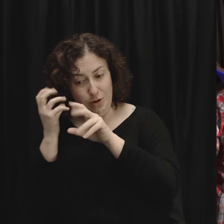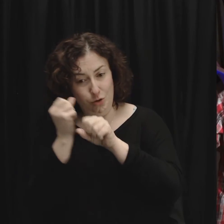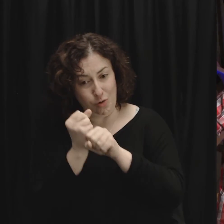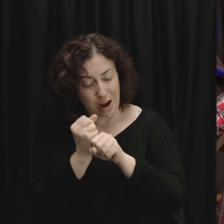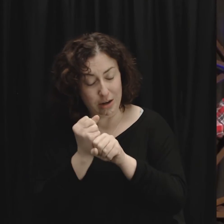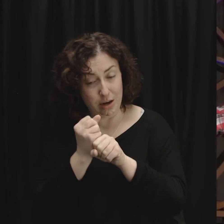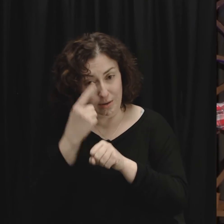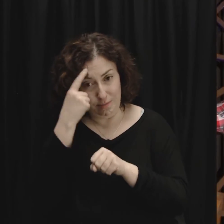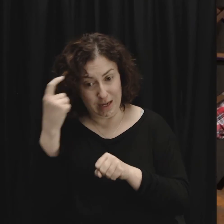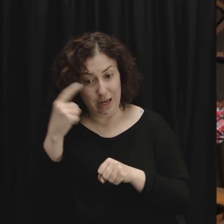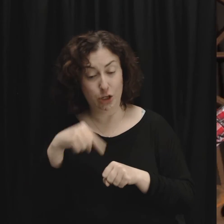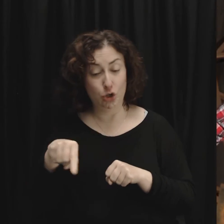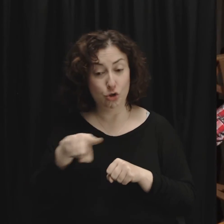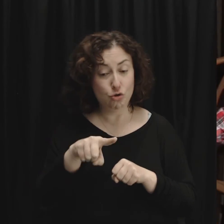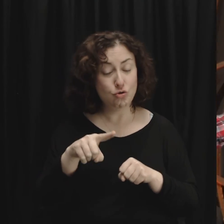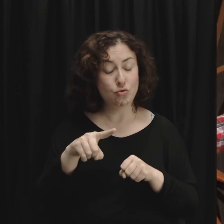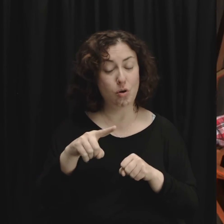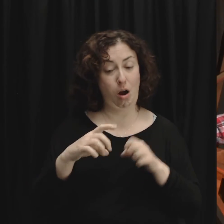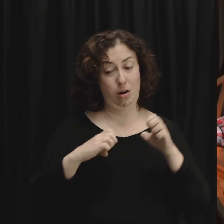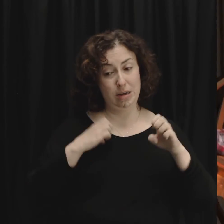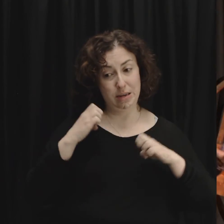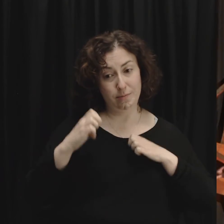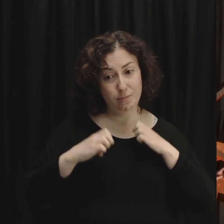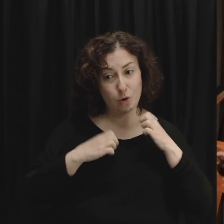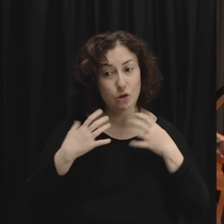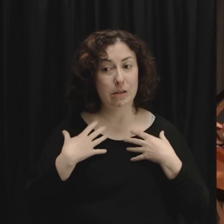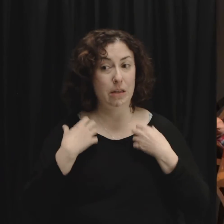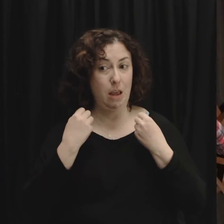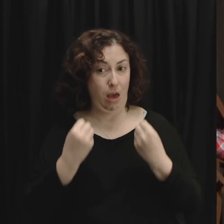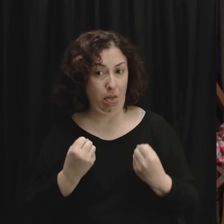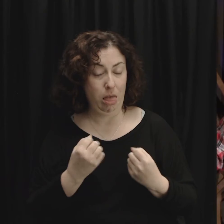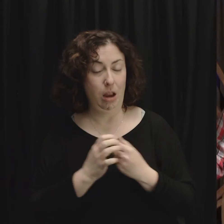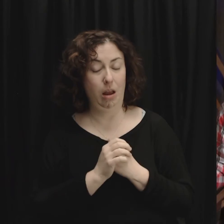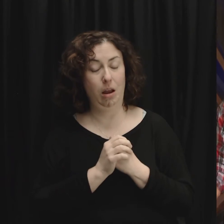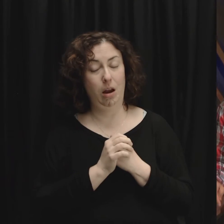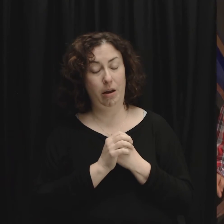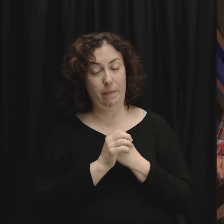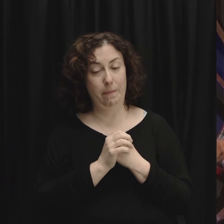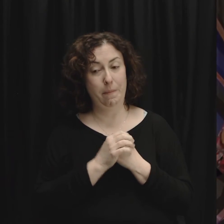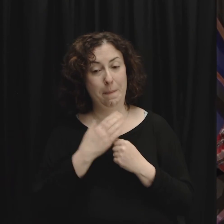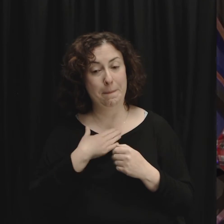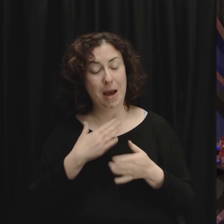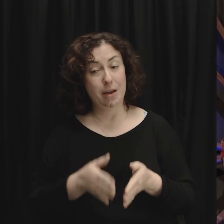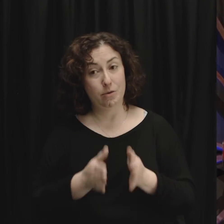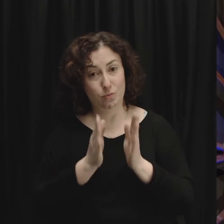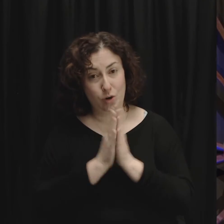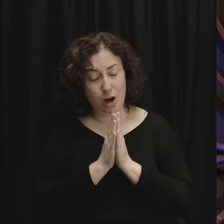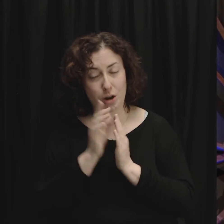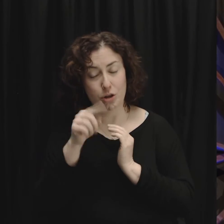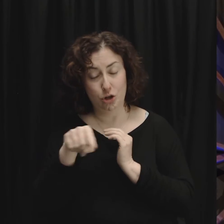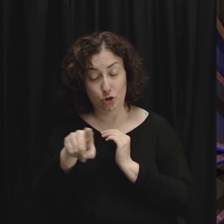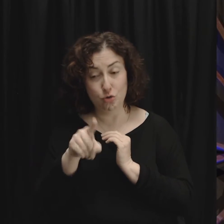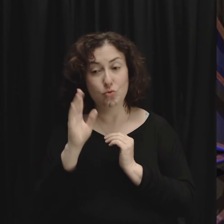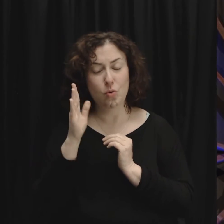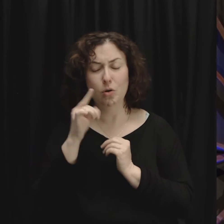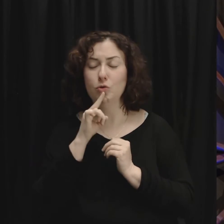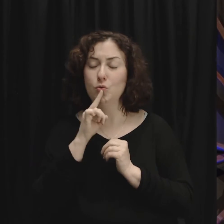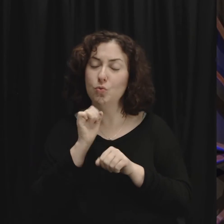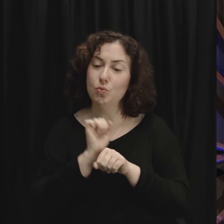being repelled by your sickness my prayer for you is that you will take this message to heart and apply it to your life this week and that God would do